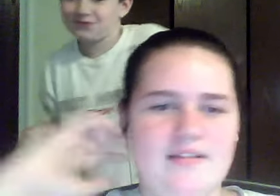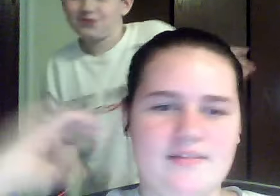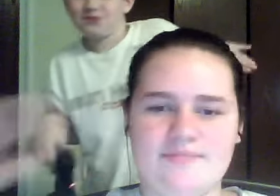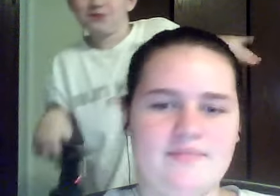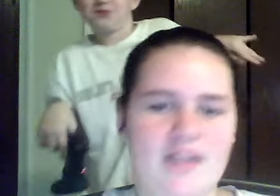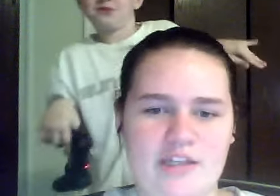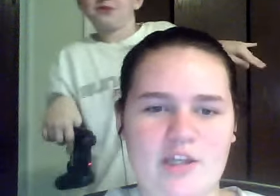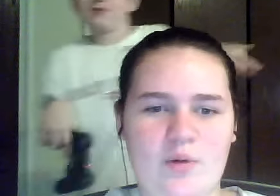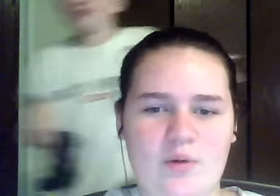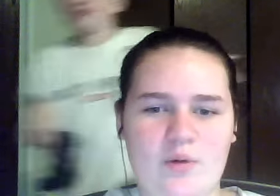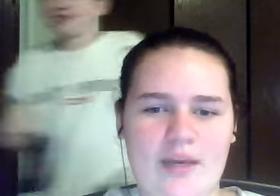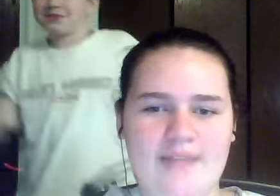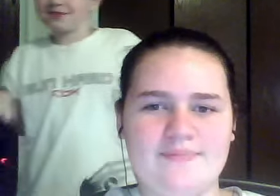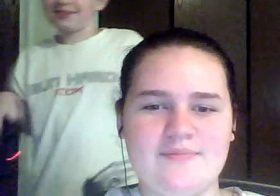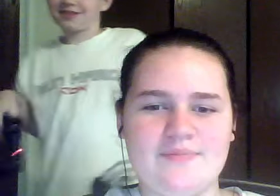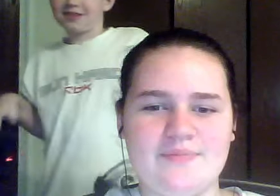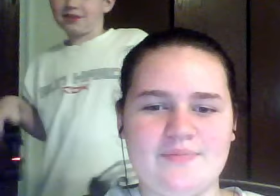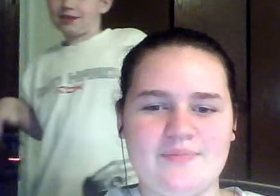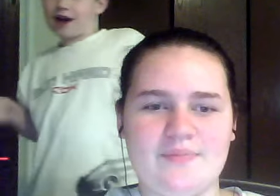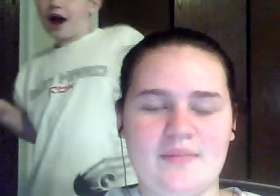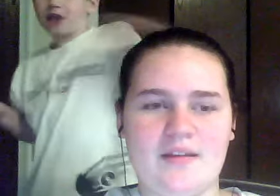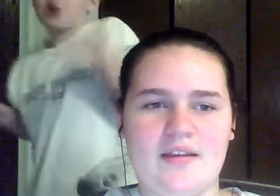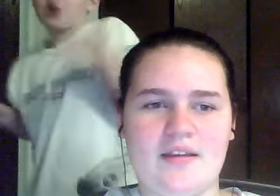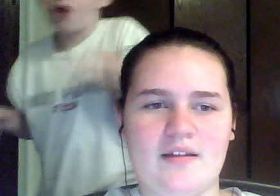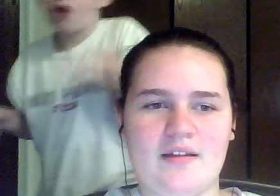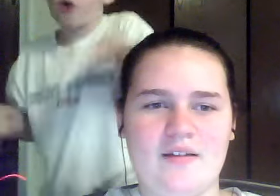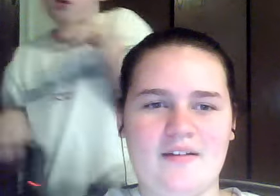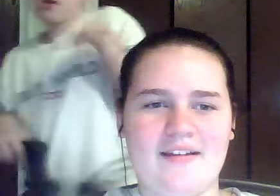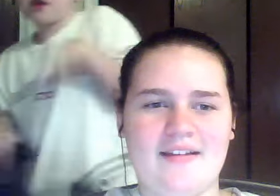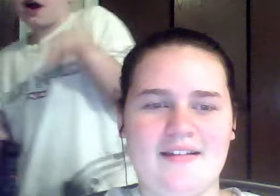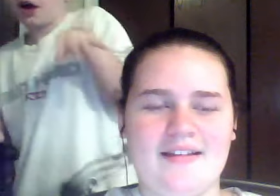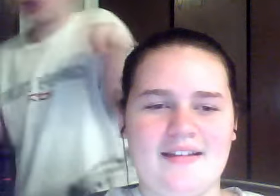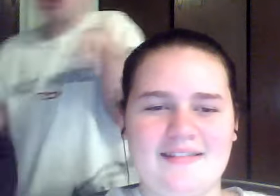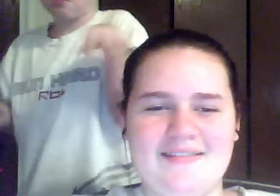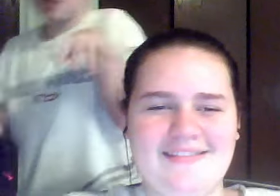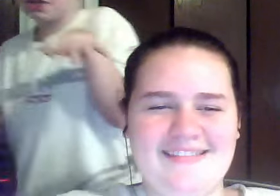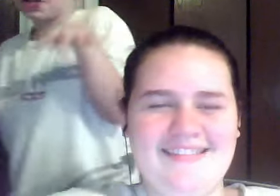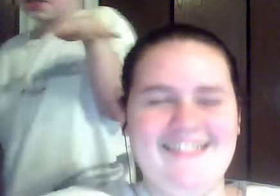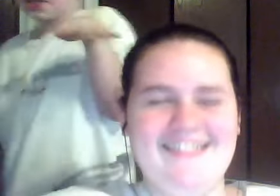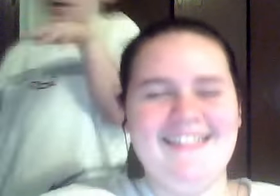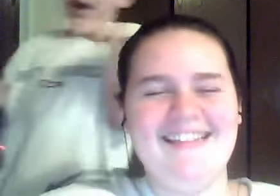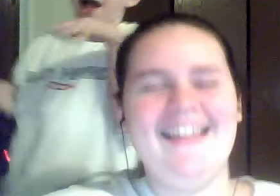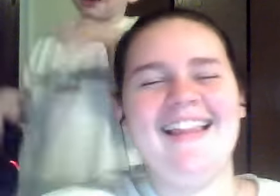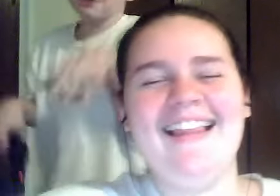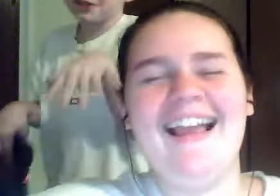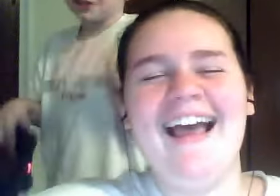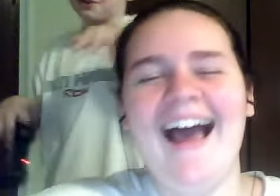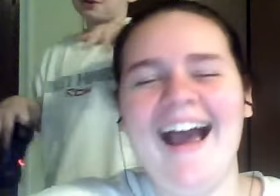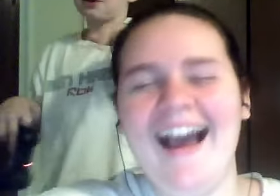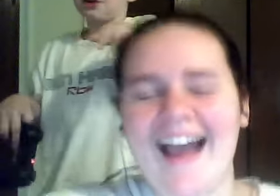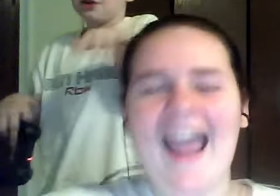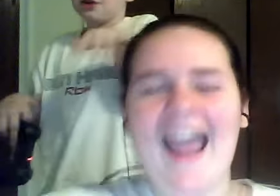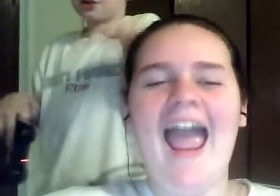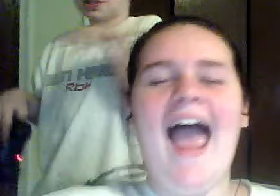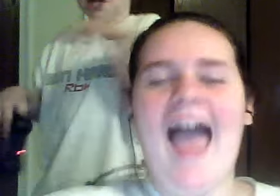He's so annoying. I know, I'm stupid, just like Ashley, just- Hey!